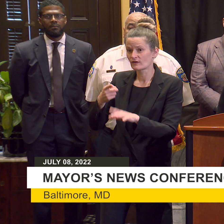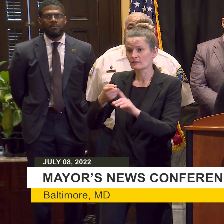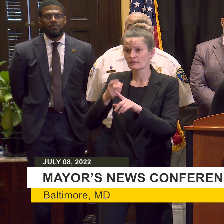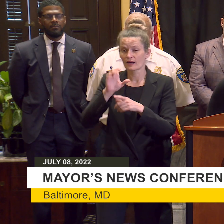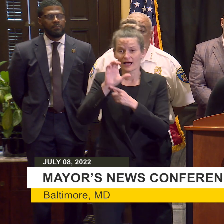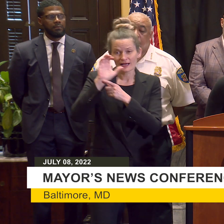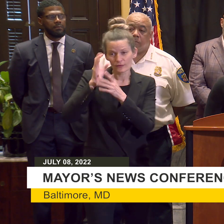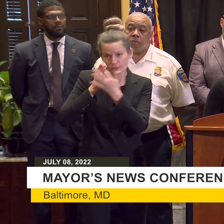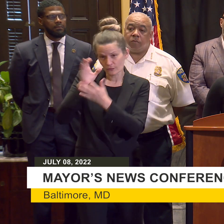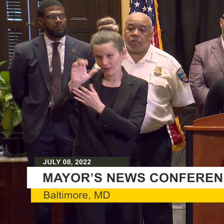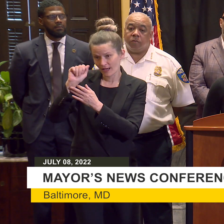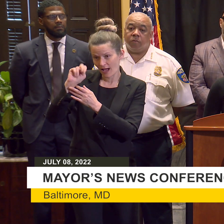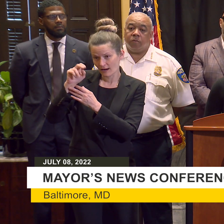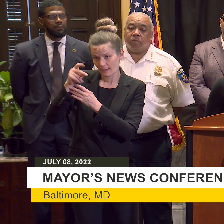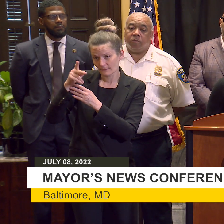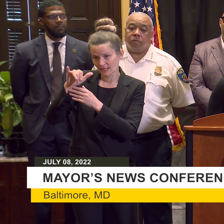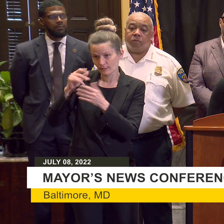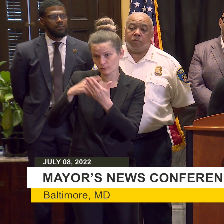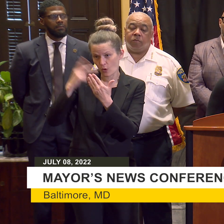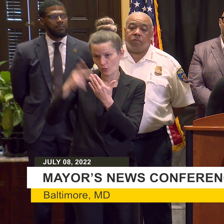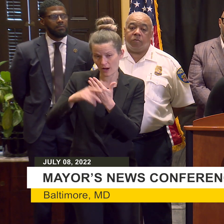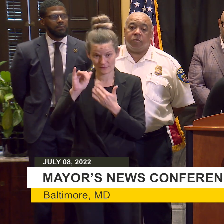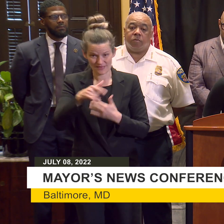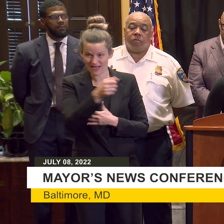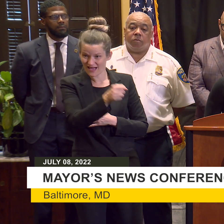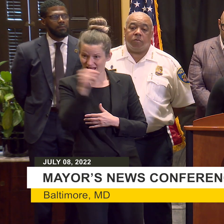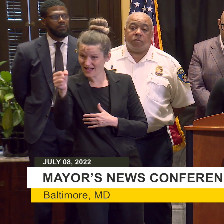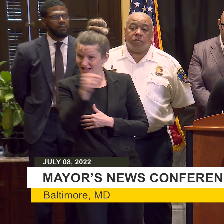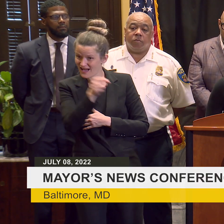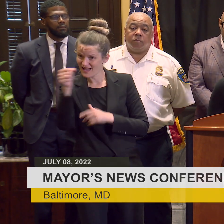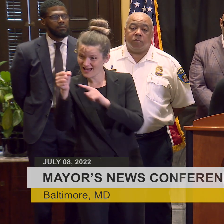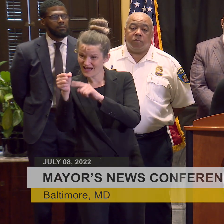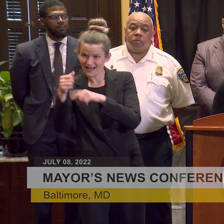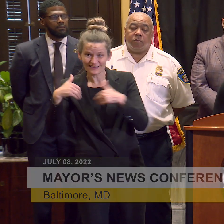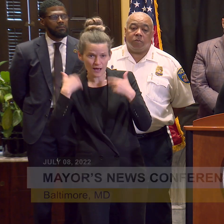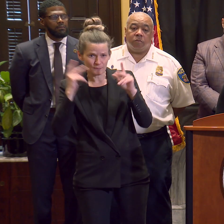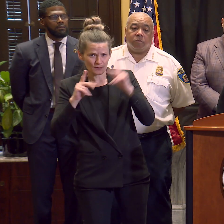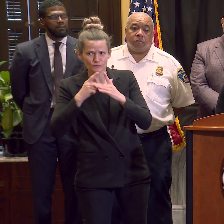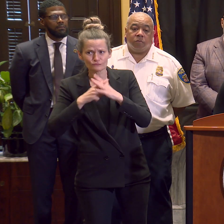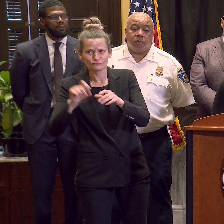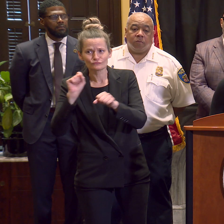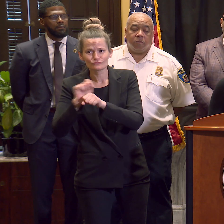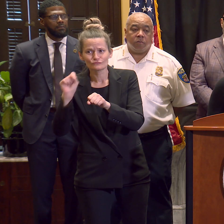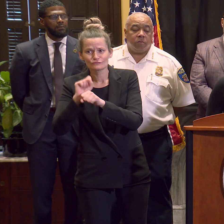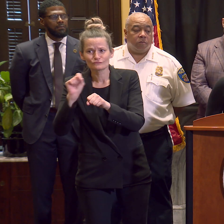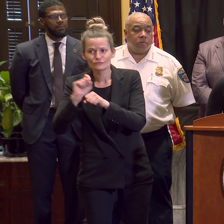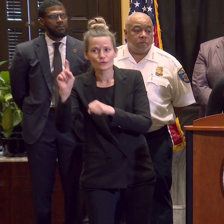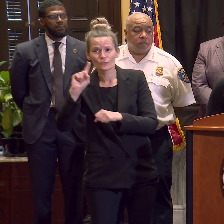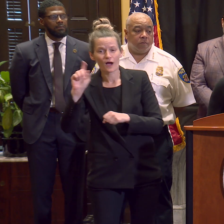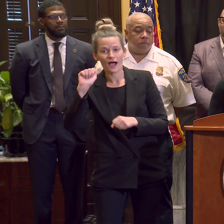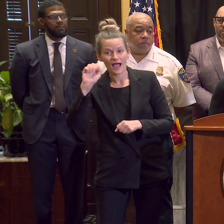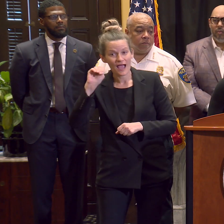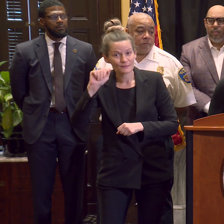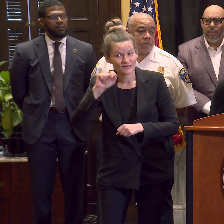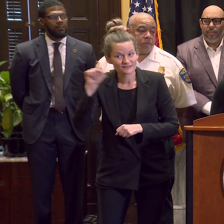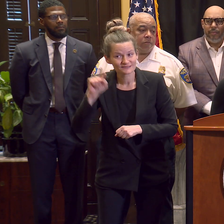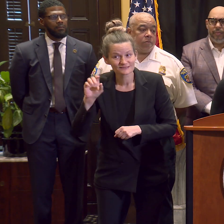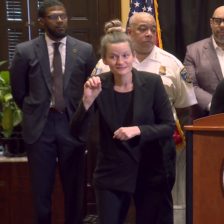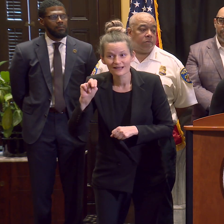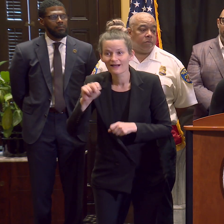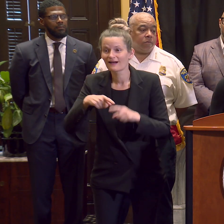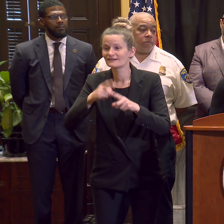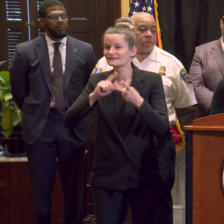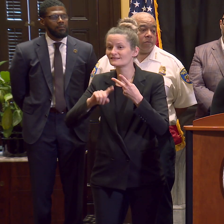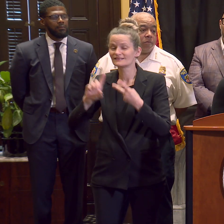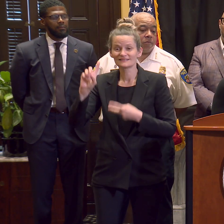people who are currently employed at Revival Hotel, Amazon, the Department of Public Works. These are all partners who stepped up to hire those young